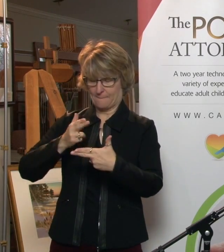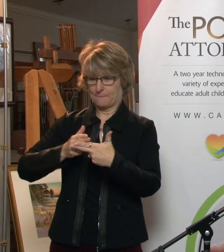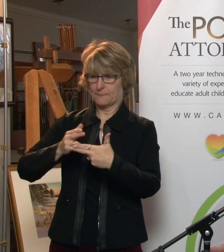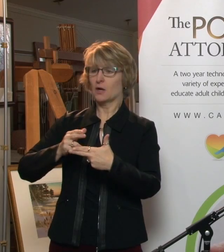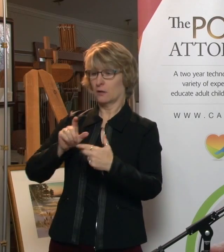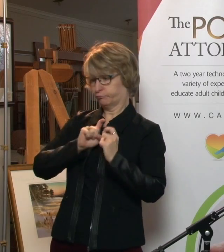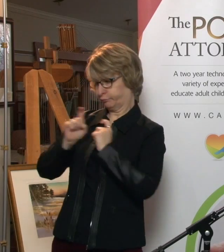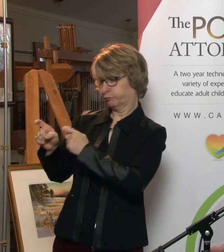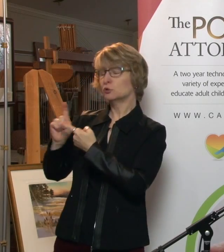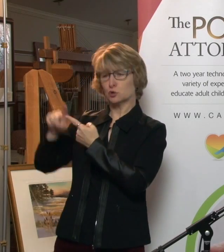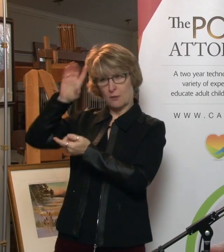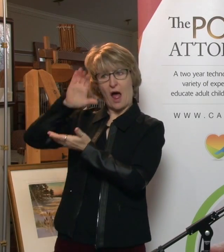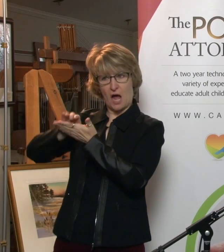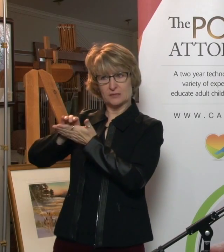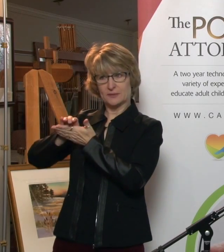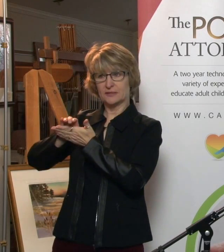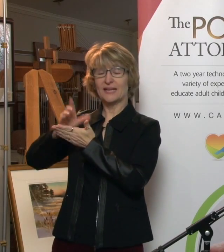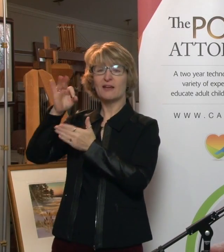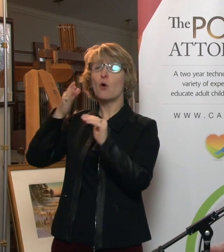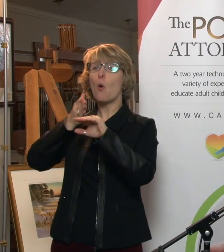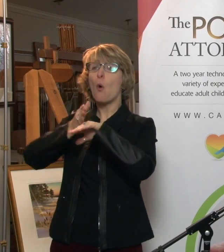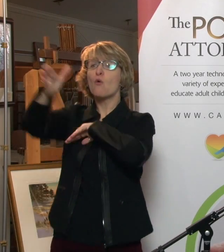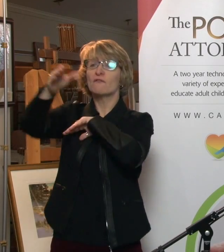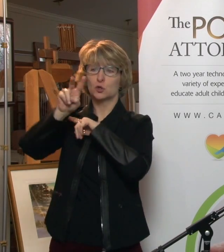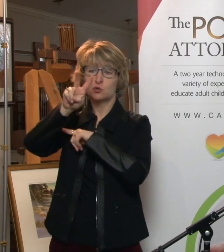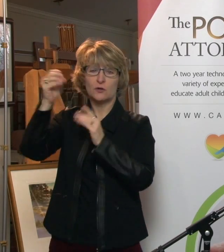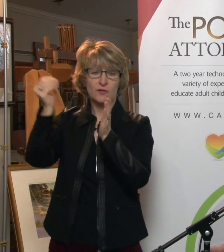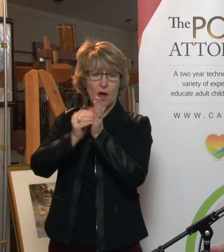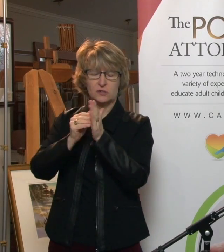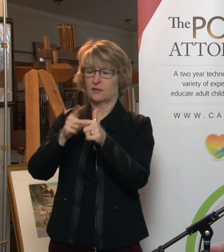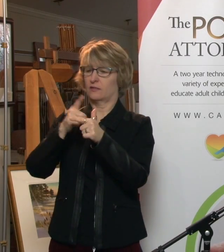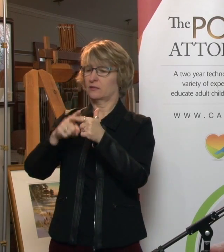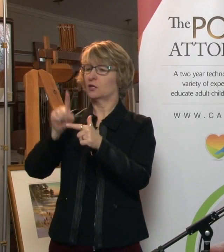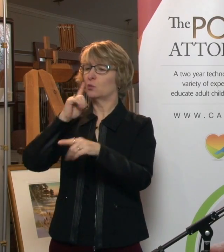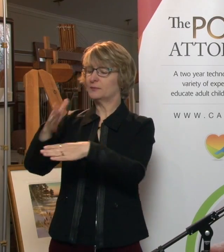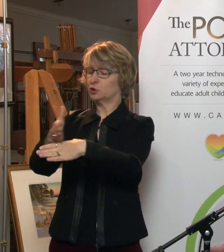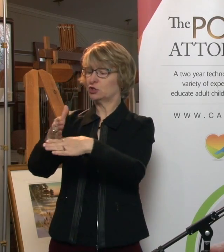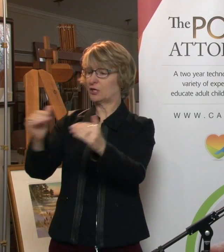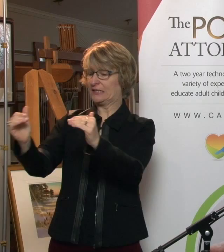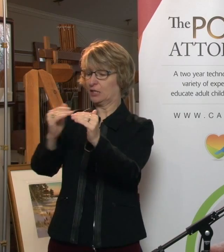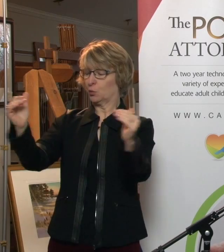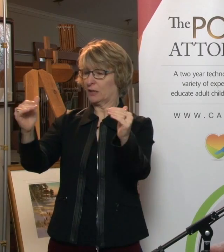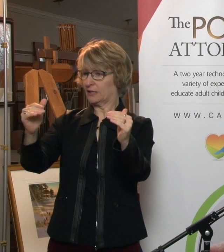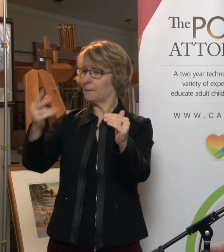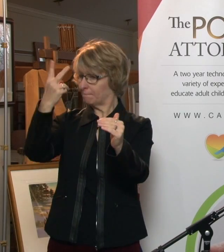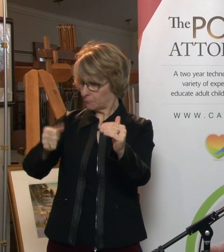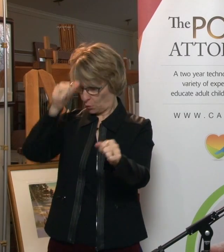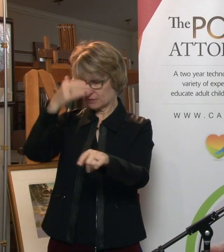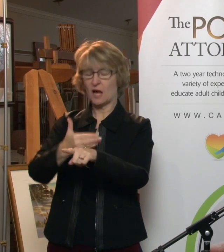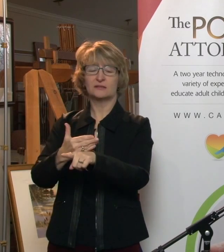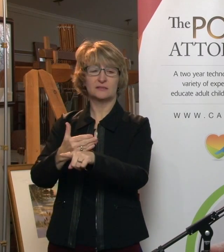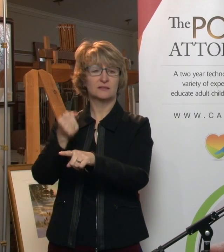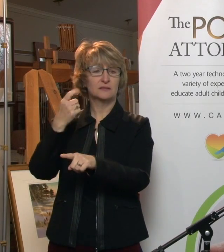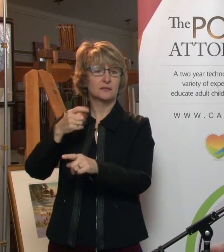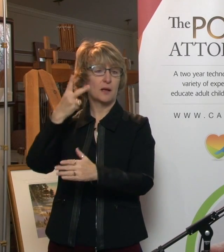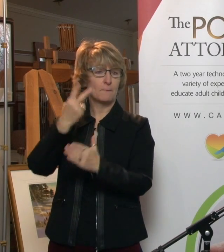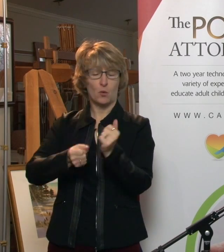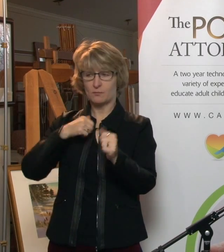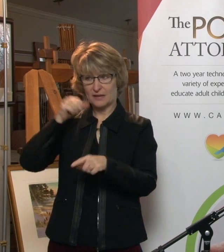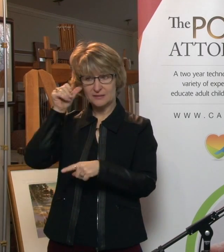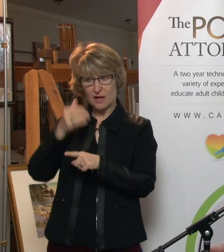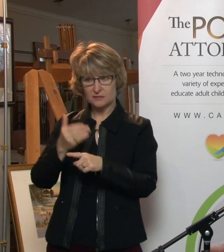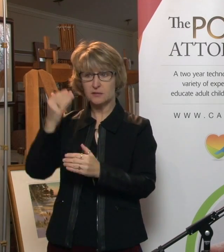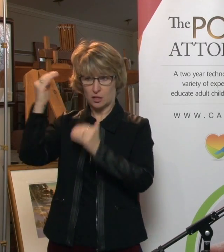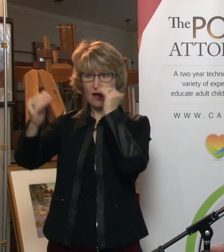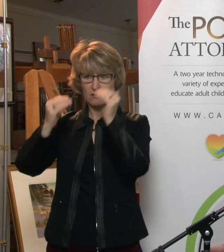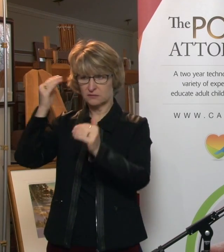go to him. Anything beyond that amount would be shared equally between my two sons. Now, my sons are both now